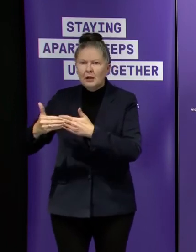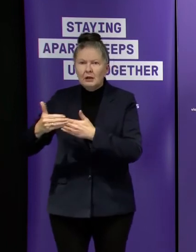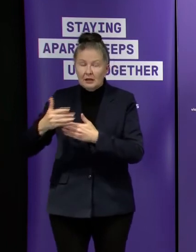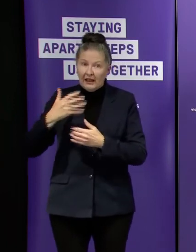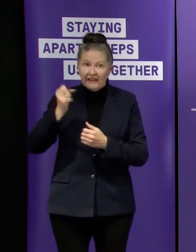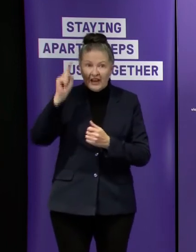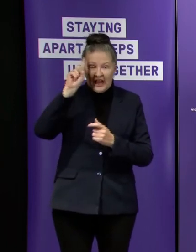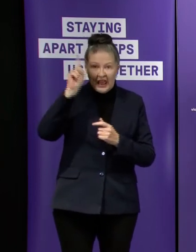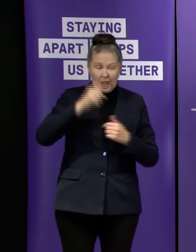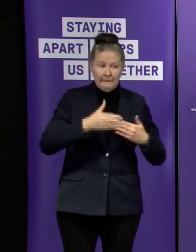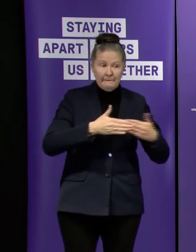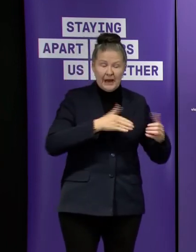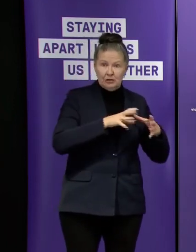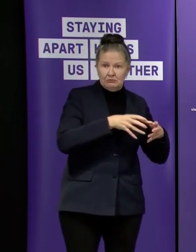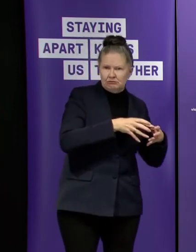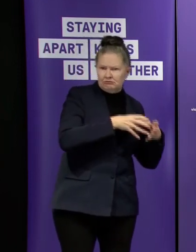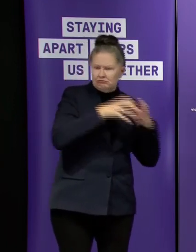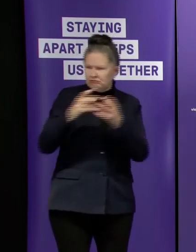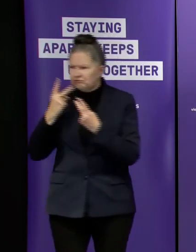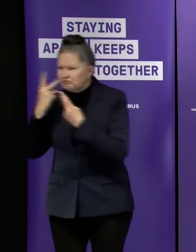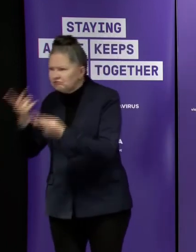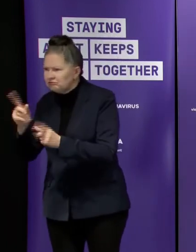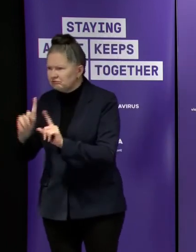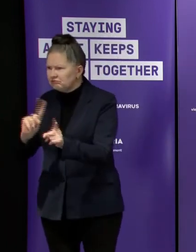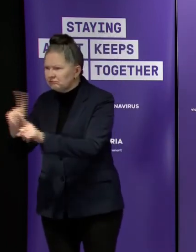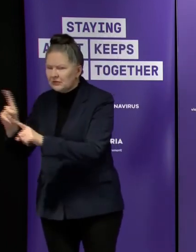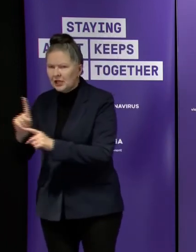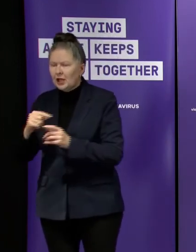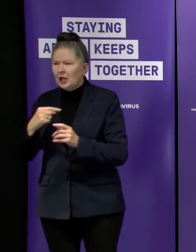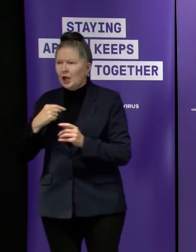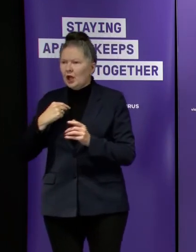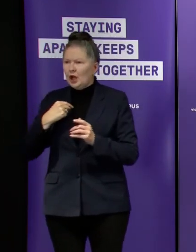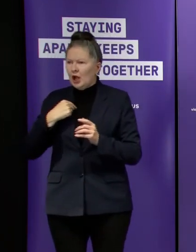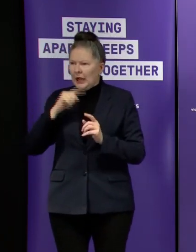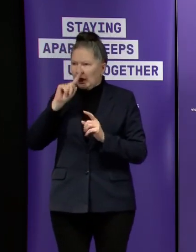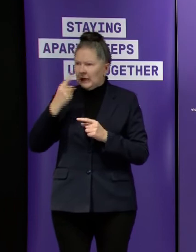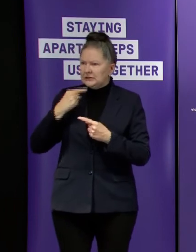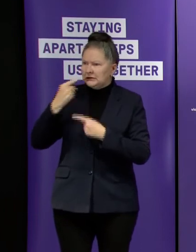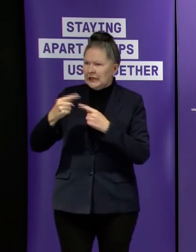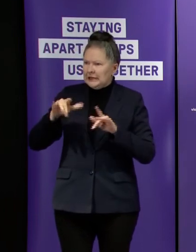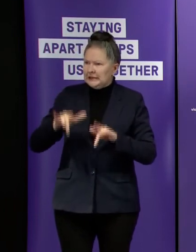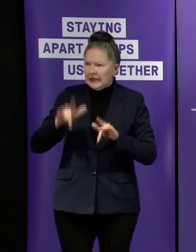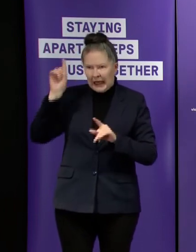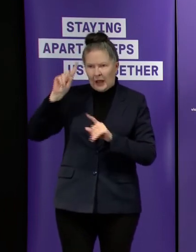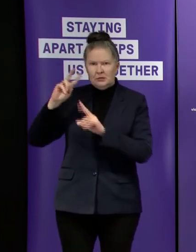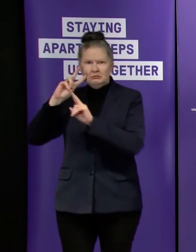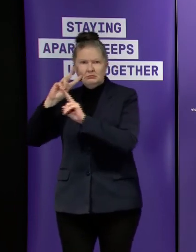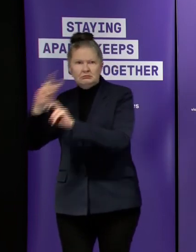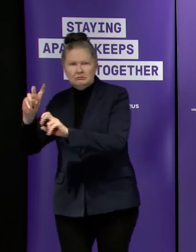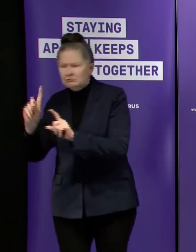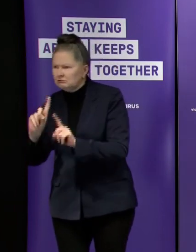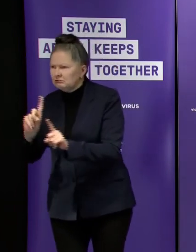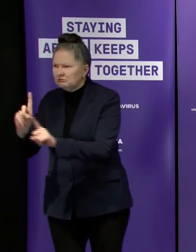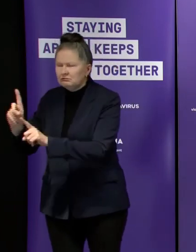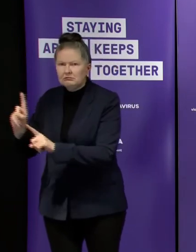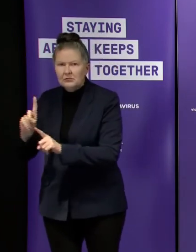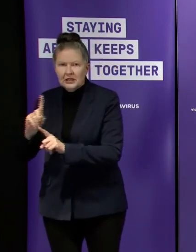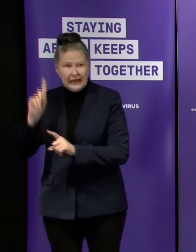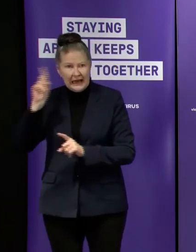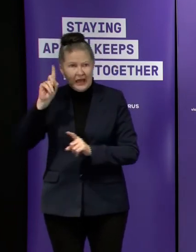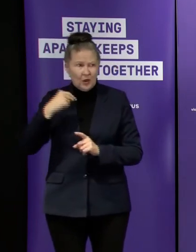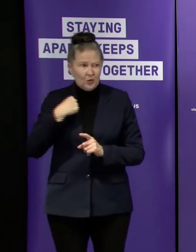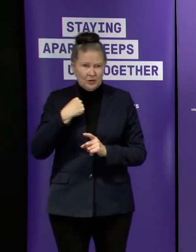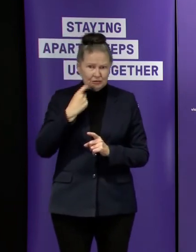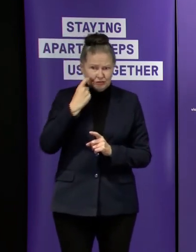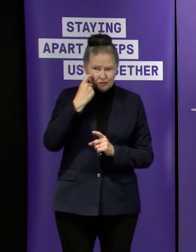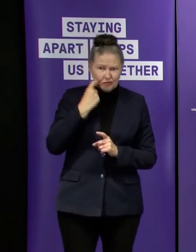establish exactly what's happened so it's probably too early rich for me to make any judgments about that i think we're all focused on trying to uh